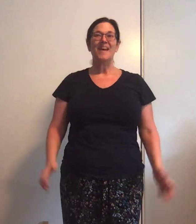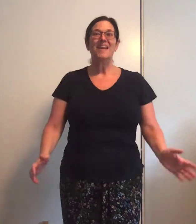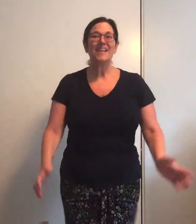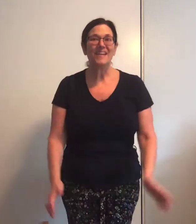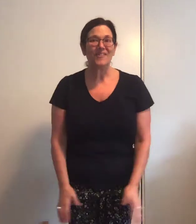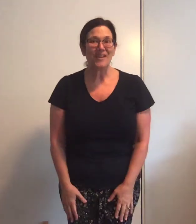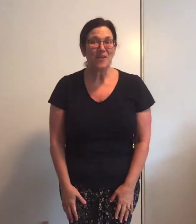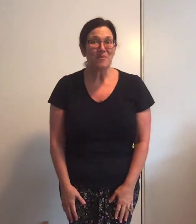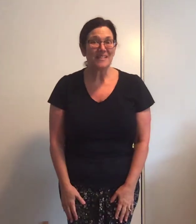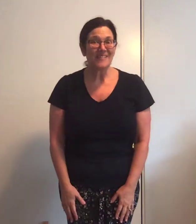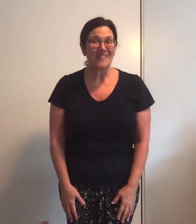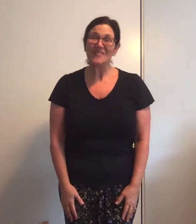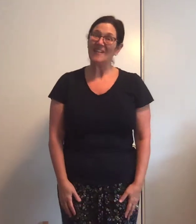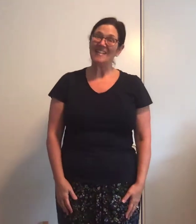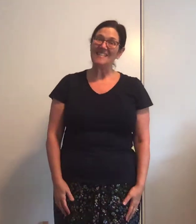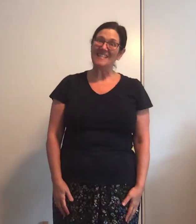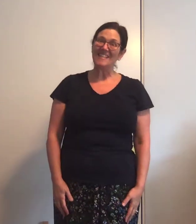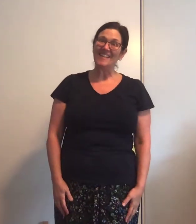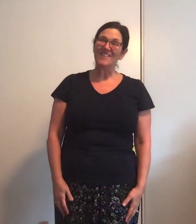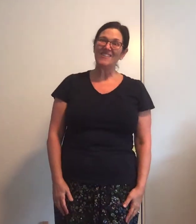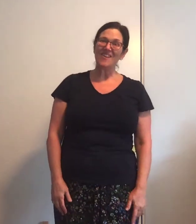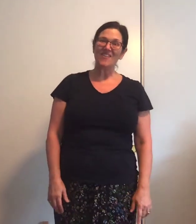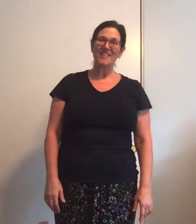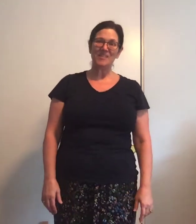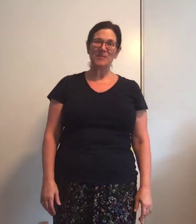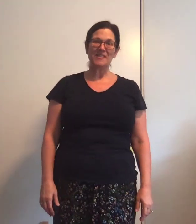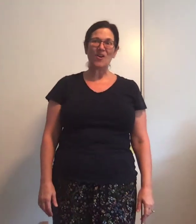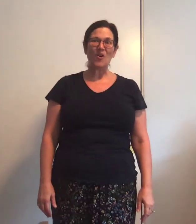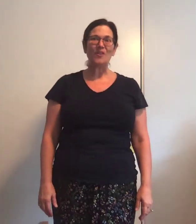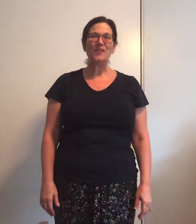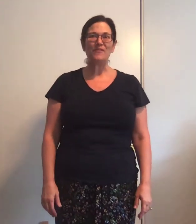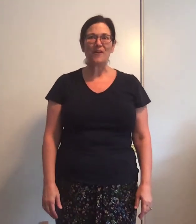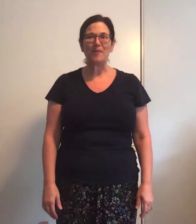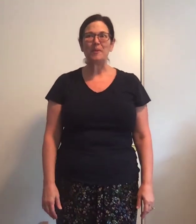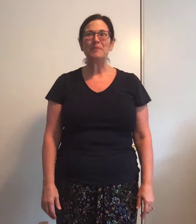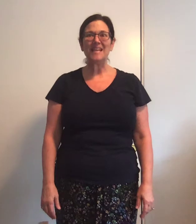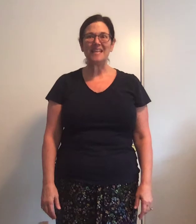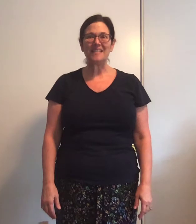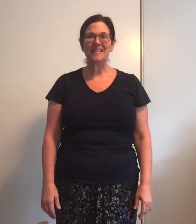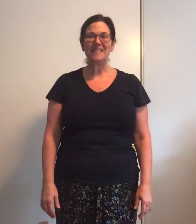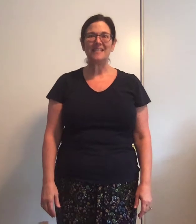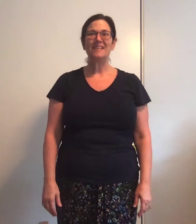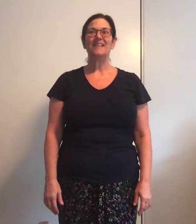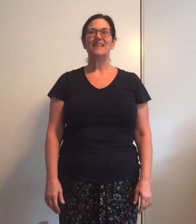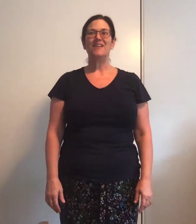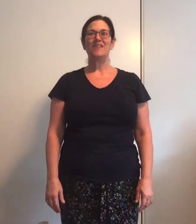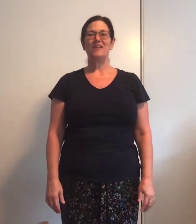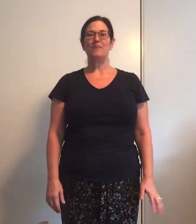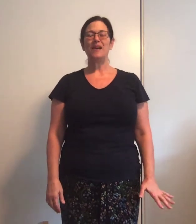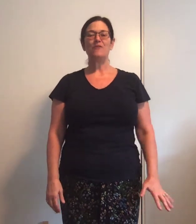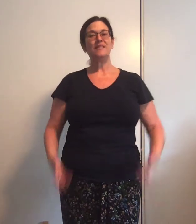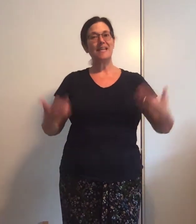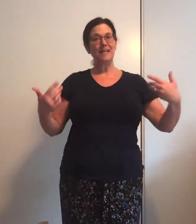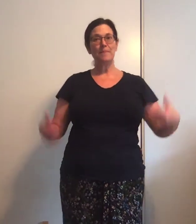Here we go boys and girls we're gonna sing another song. This one's called The Farmer Plants. Here we go. Stand up.